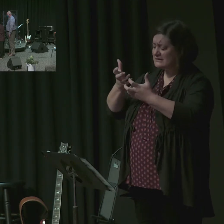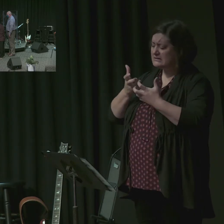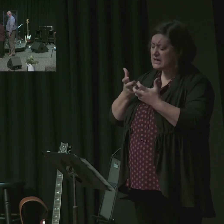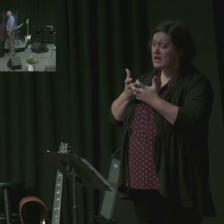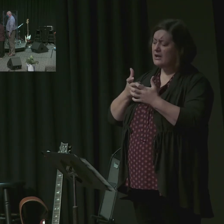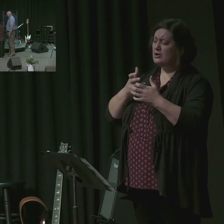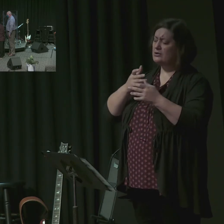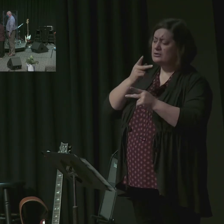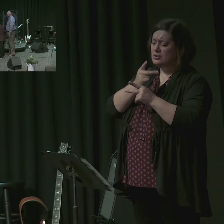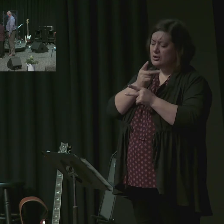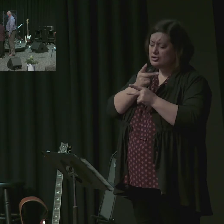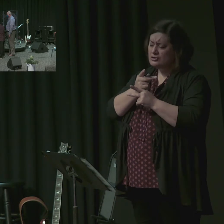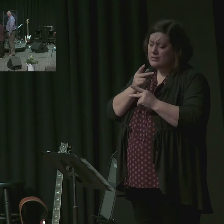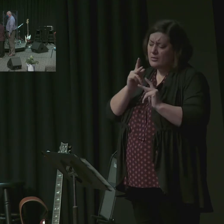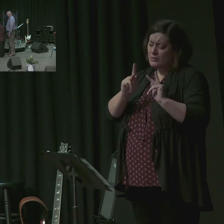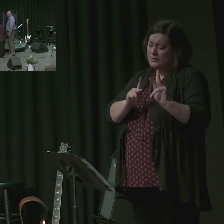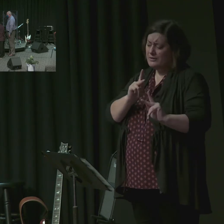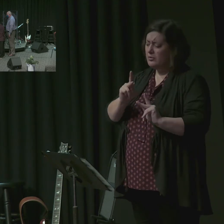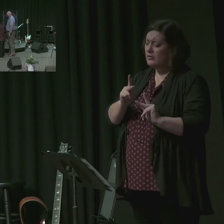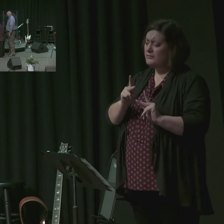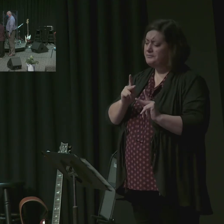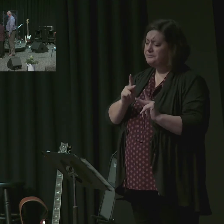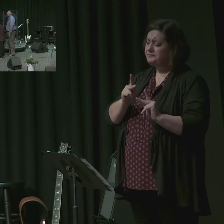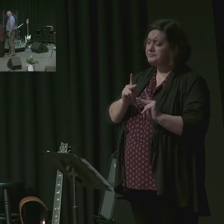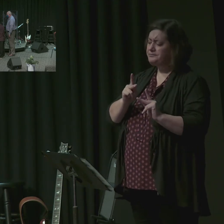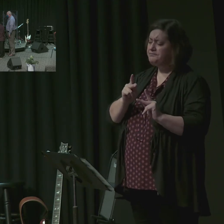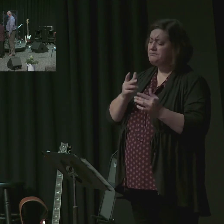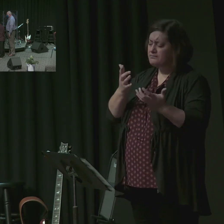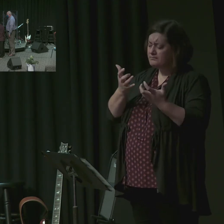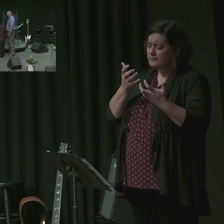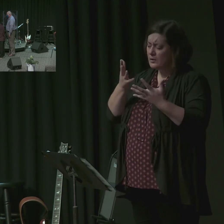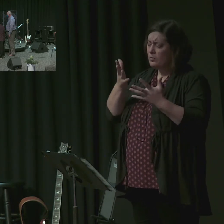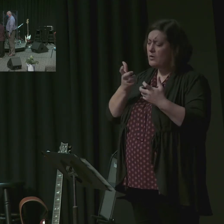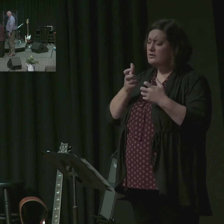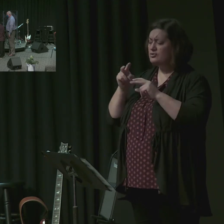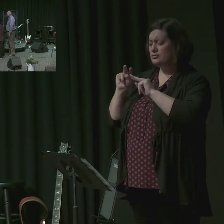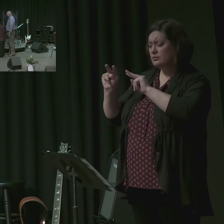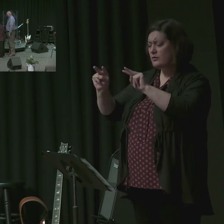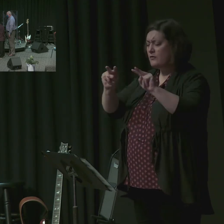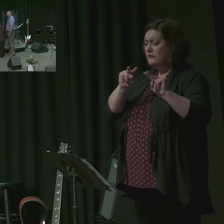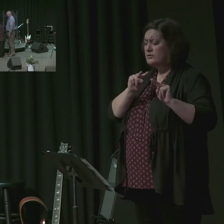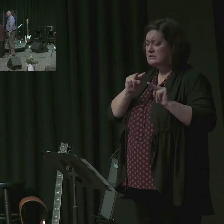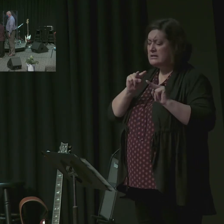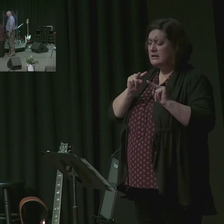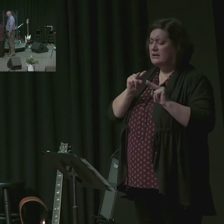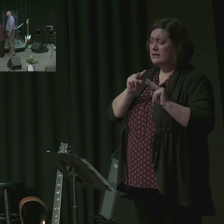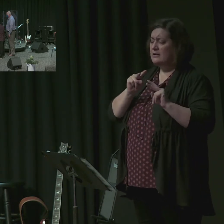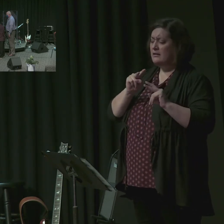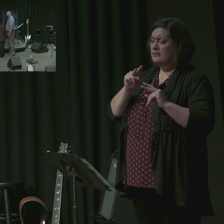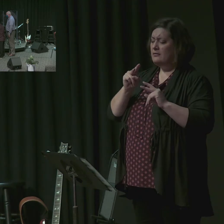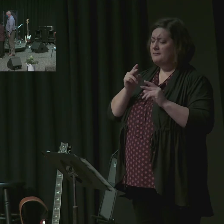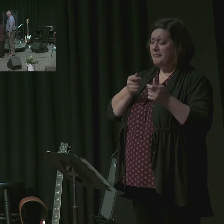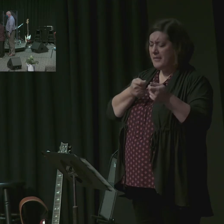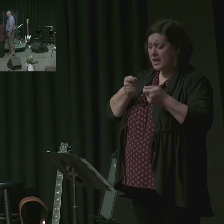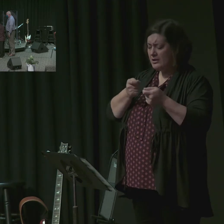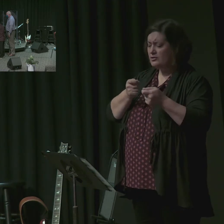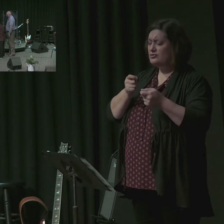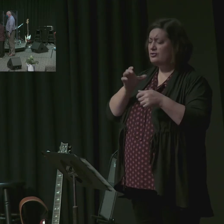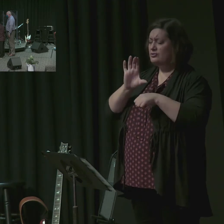shepherd people and to contribute to overseeing the church. So, Father, we just say thank you,